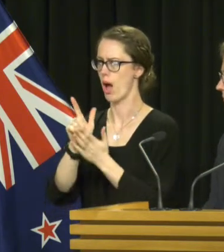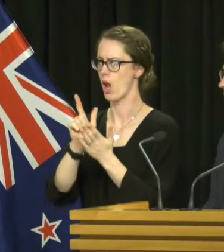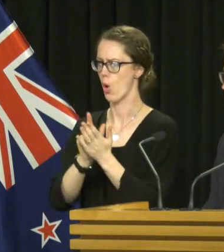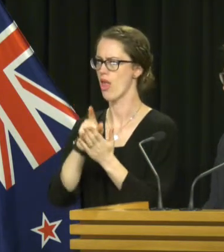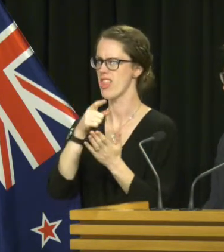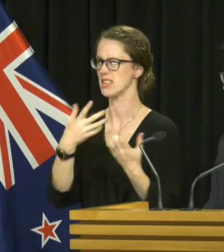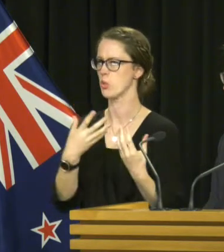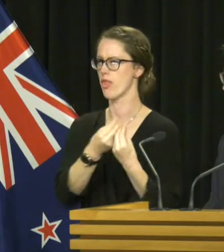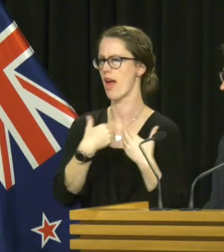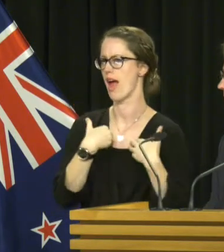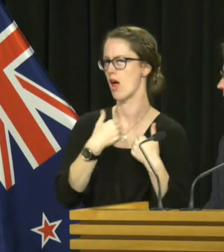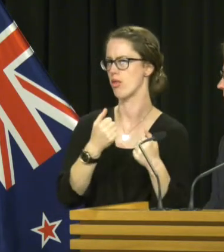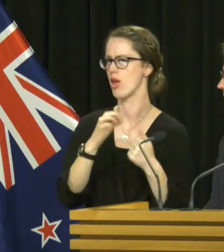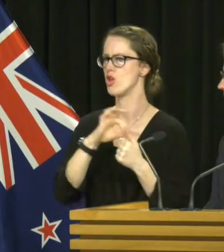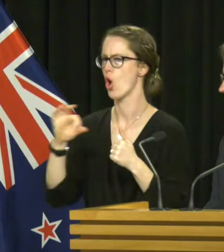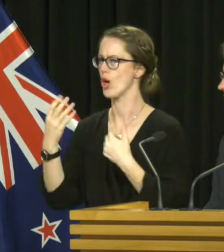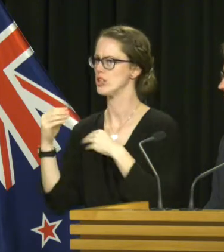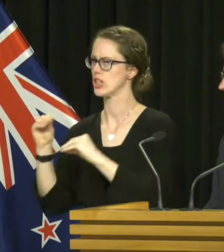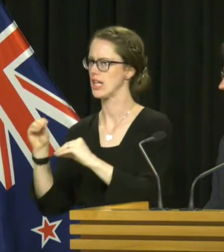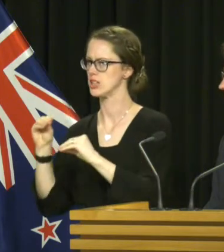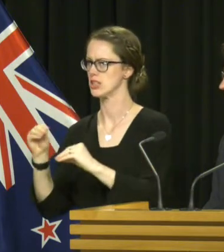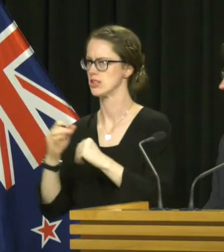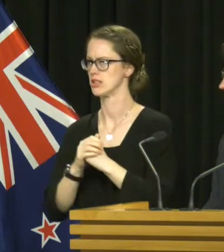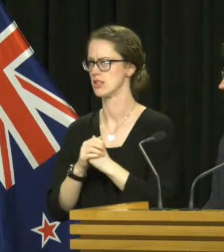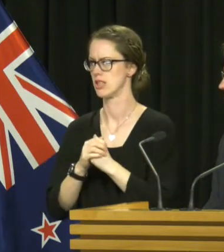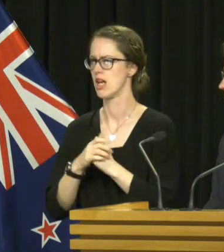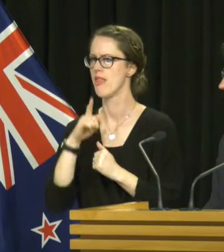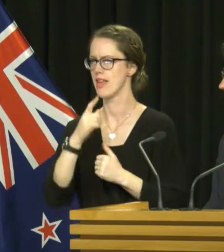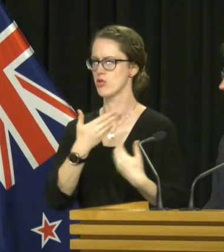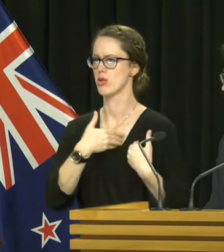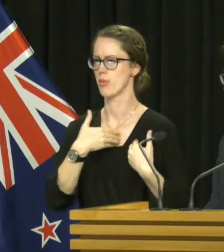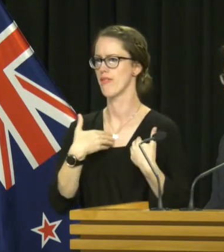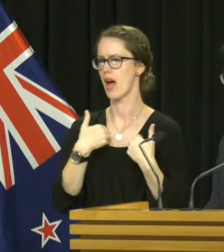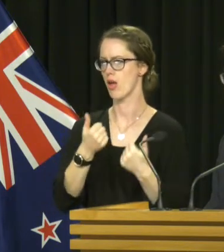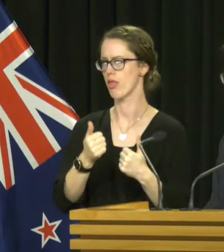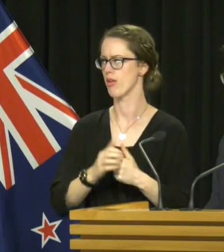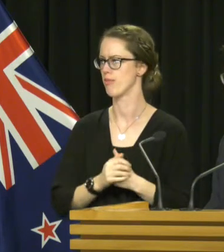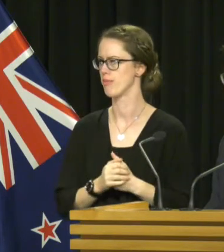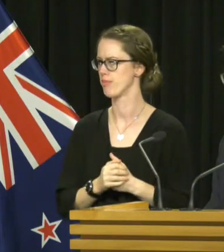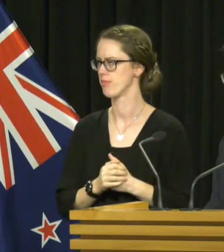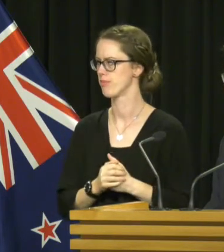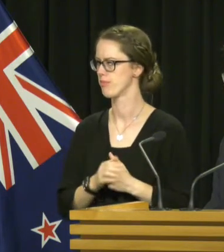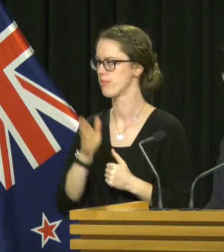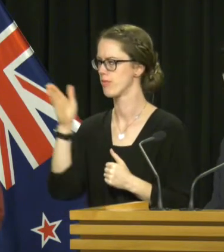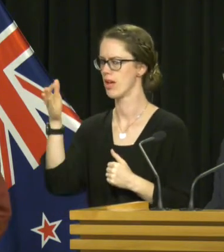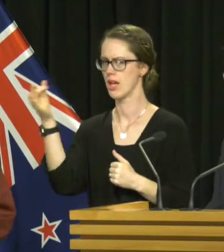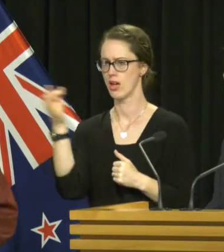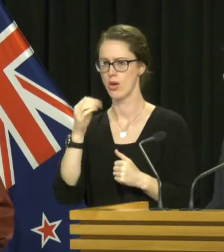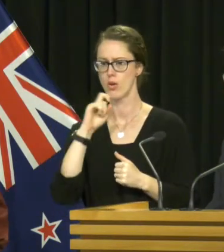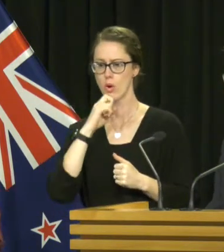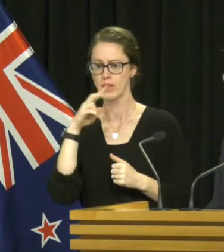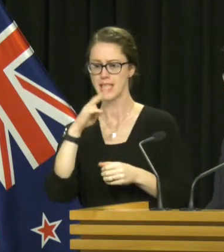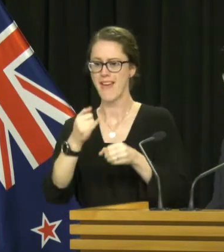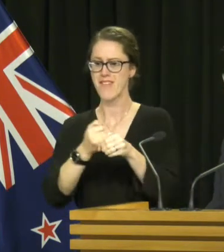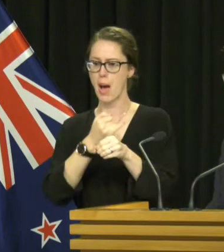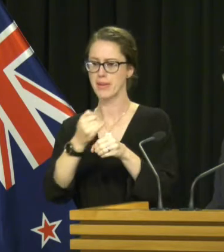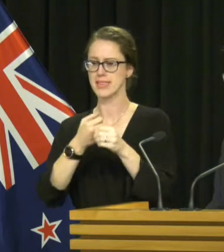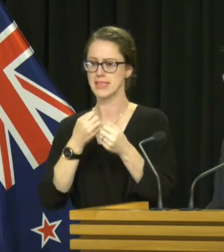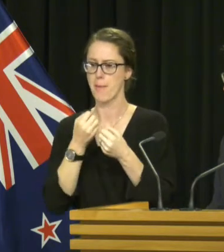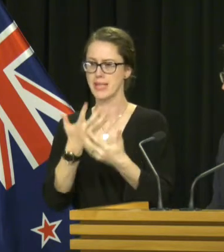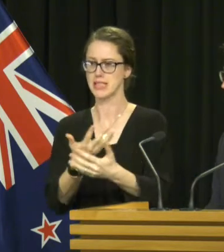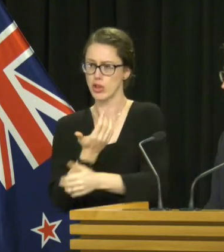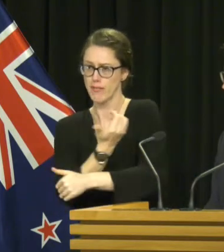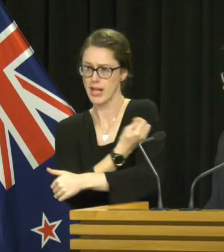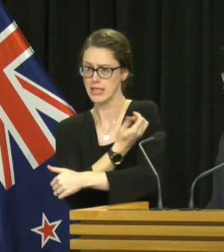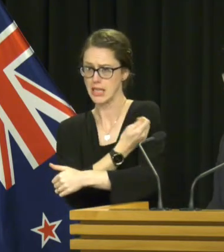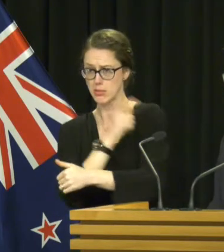that sits with health rather than with education, so that's something that is a responsibility of health. How likely is it that we'll see pharmacists administering